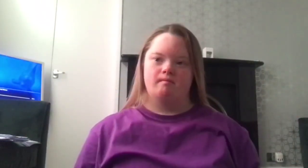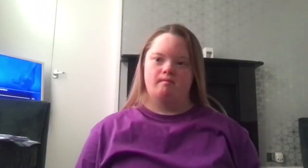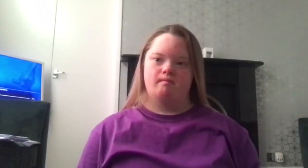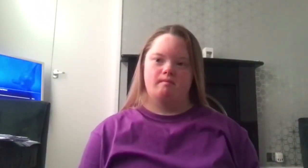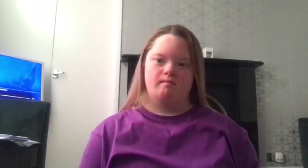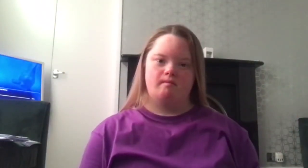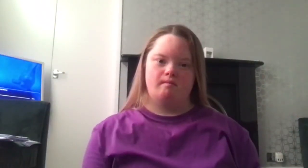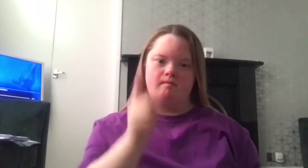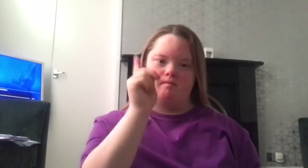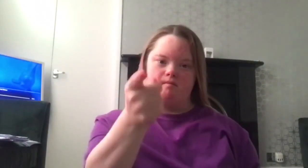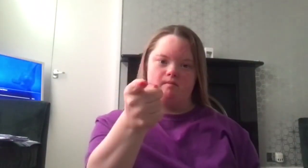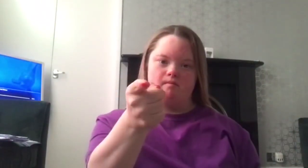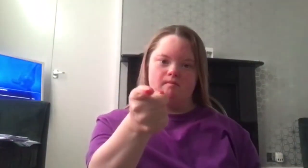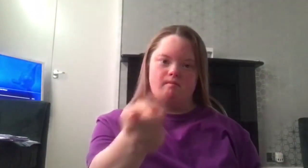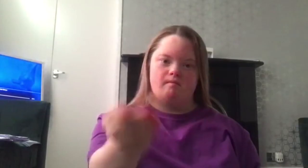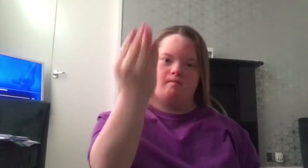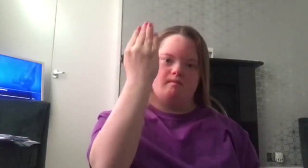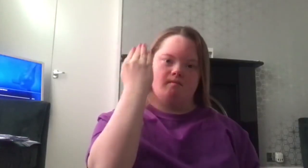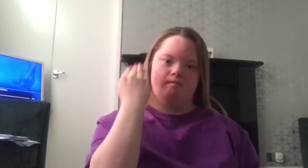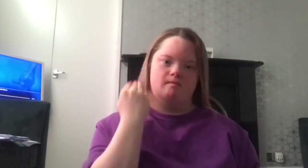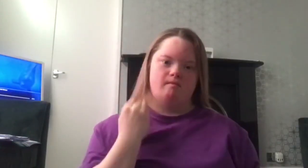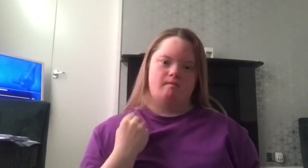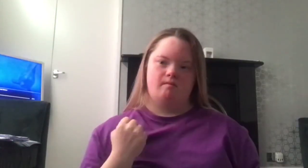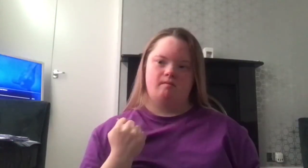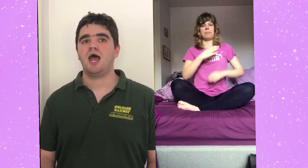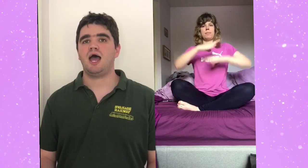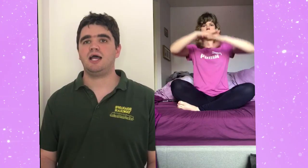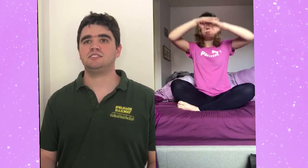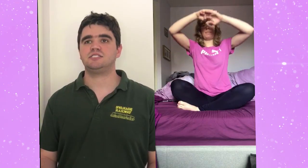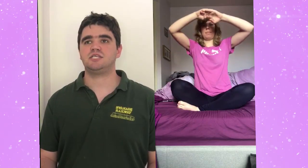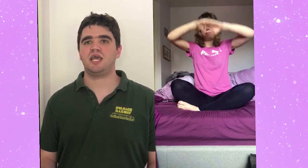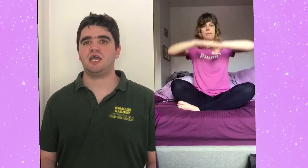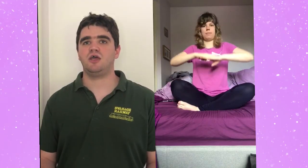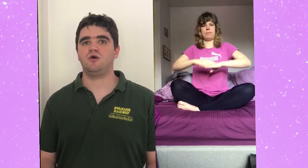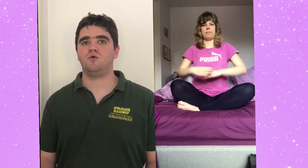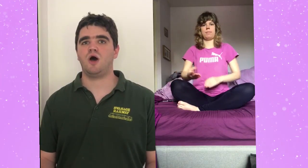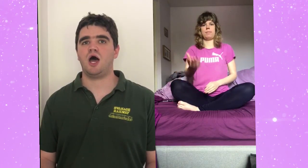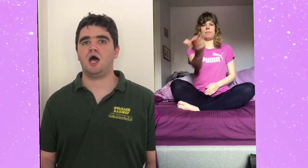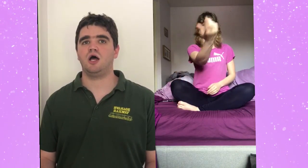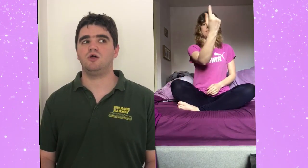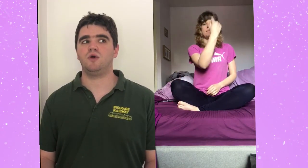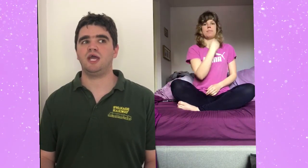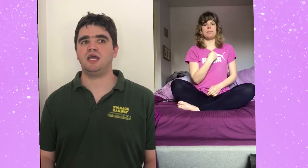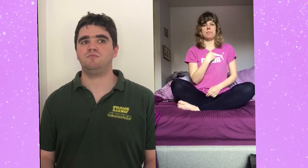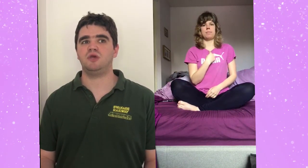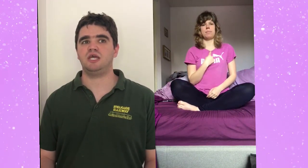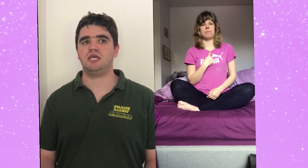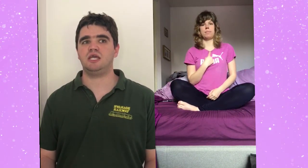Until you come, and sit awhile with me.